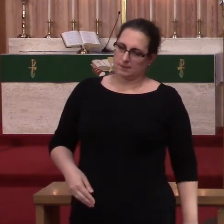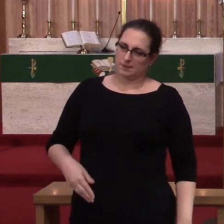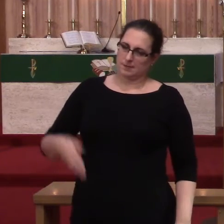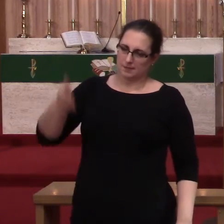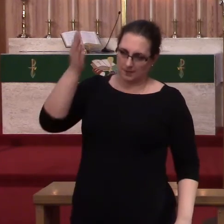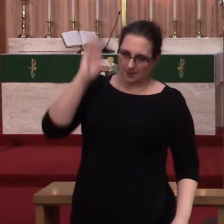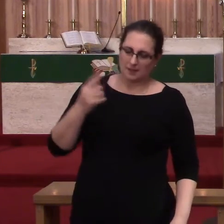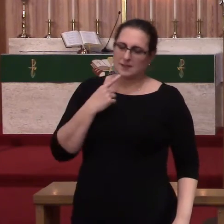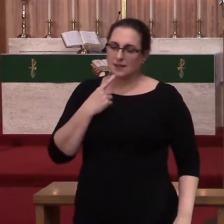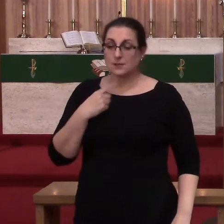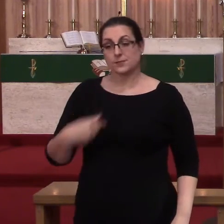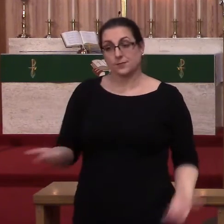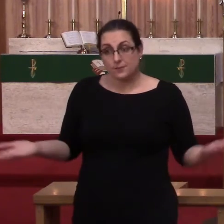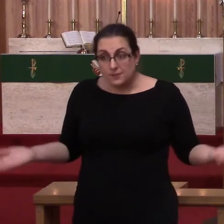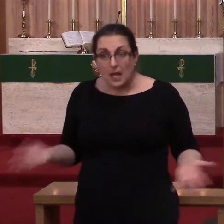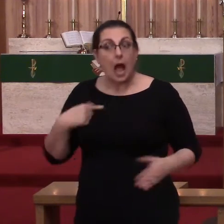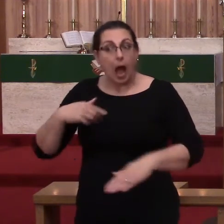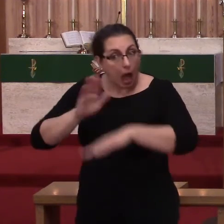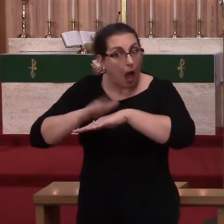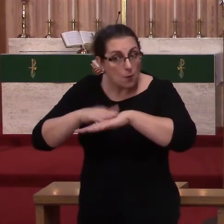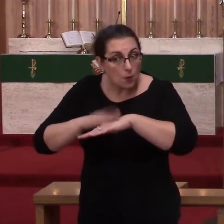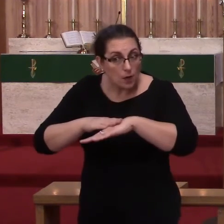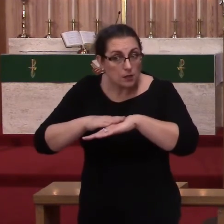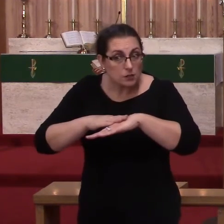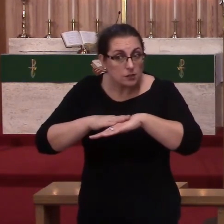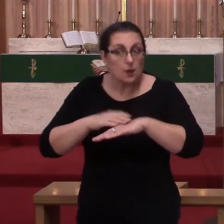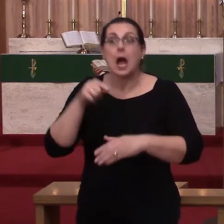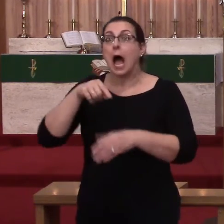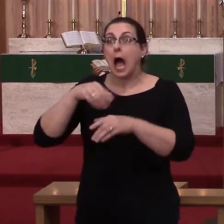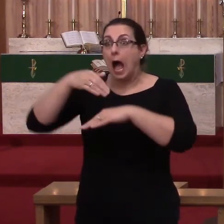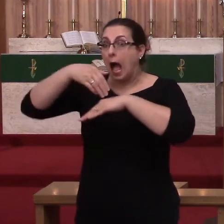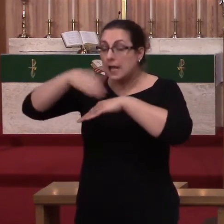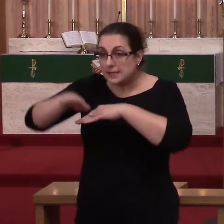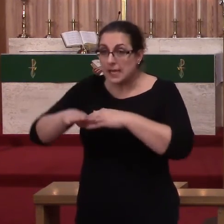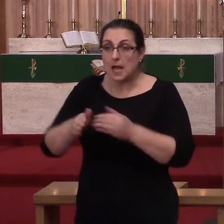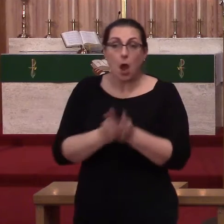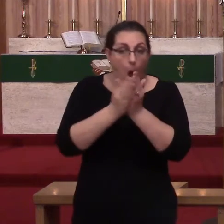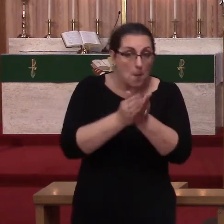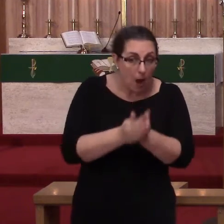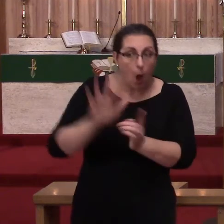And, God says, I warned you with the radio. I sent a boat and a helicopter. And, you still wouldn't listen.